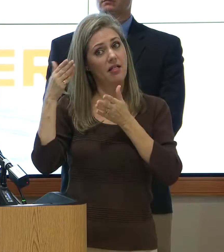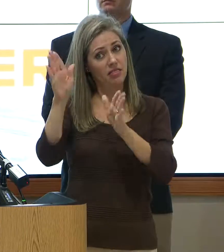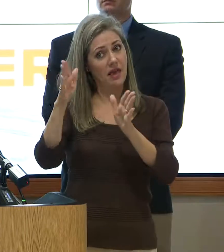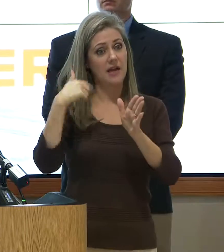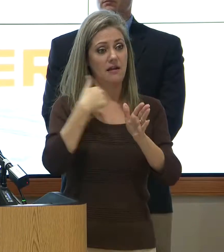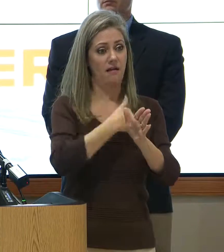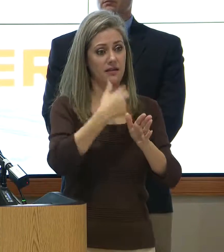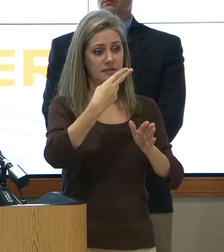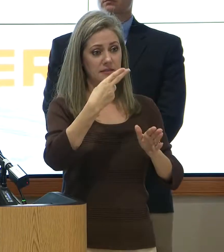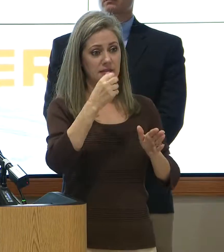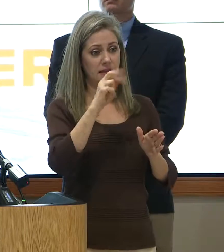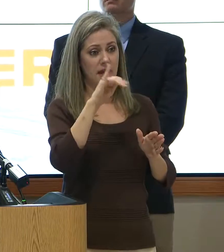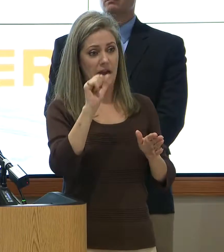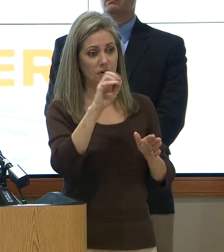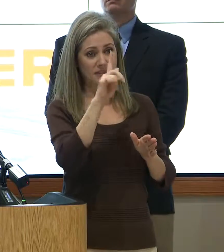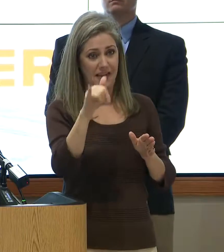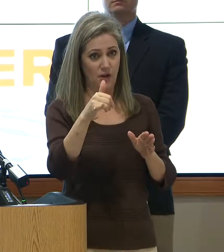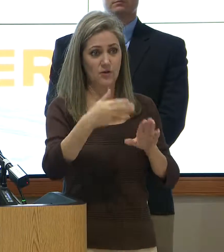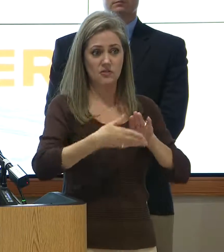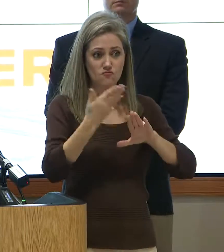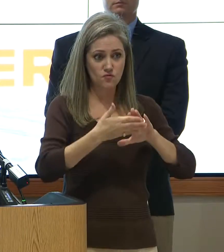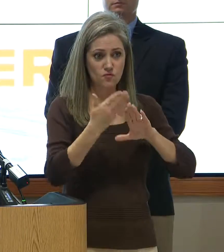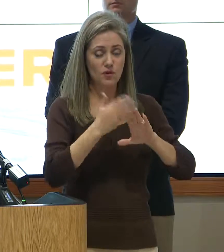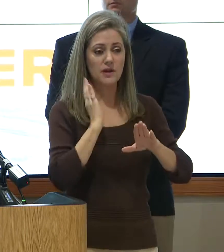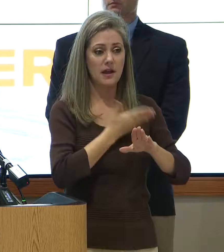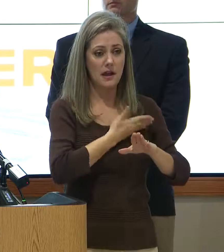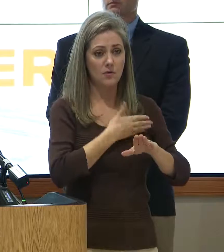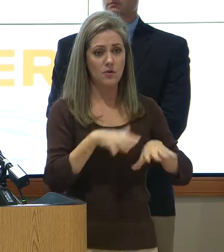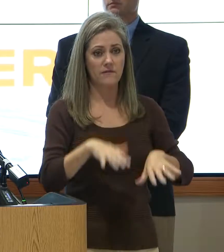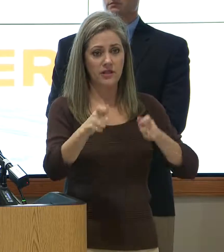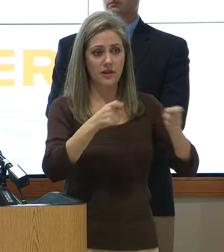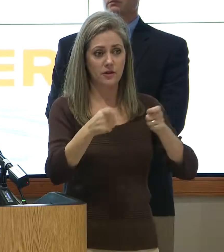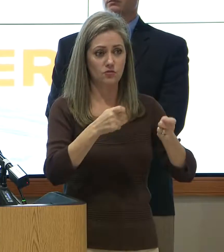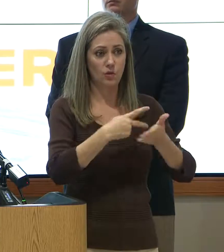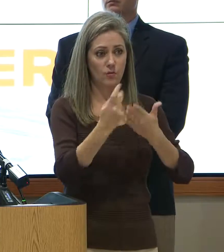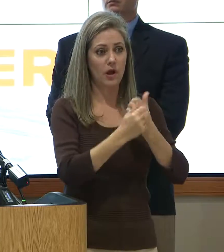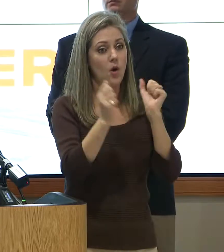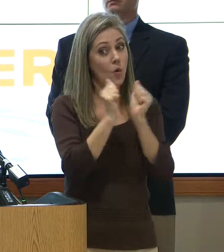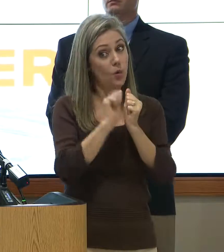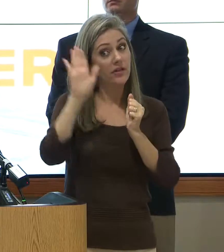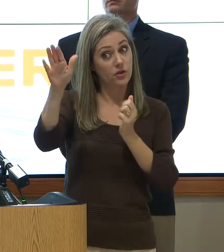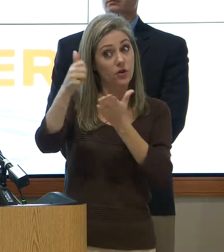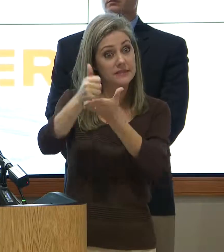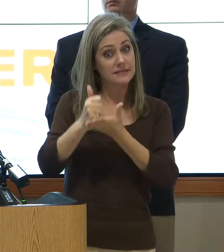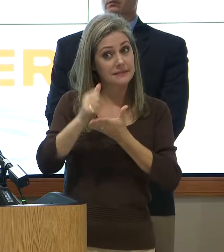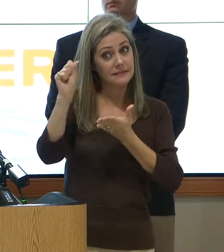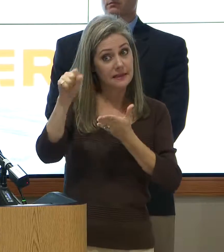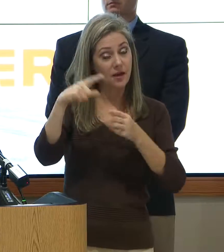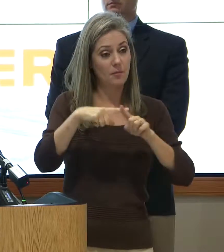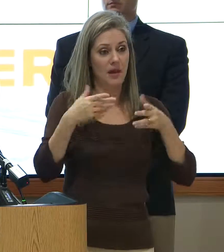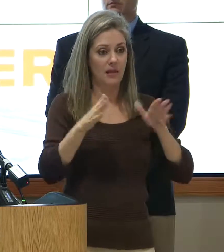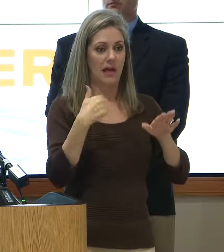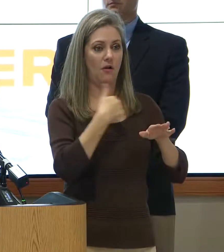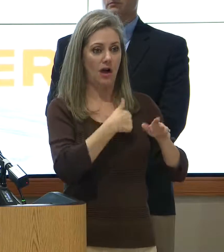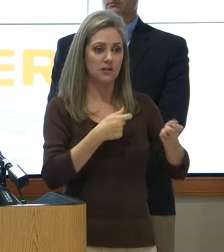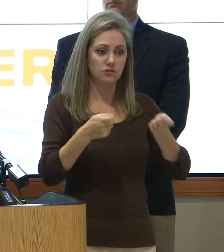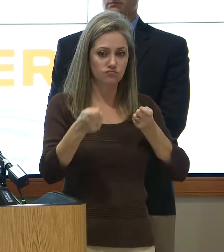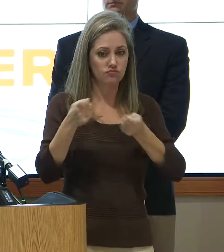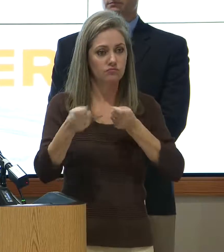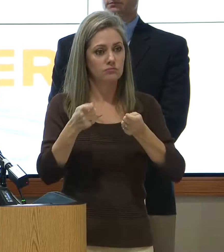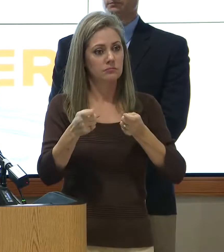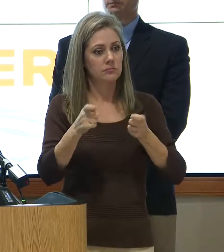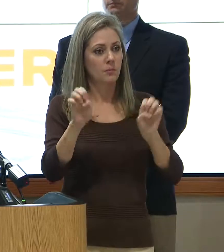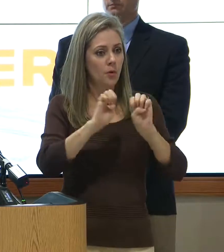County run its flood control program with your assistance. Let us do our emergency operations. Let us